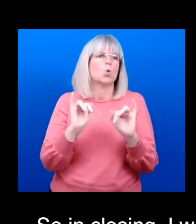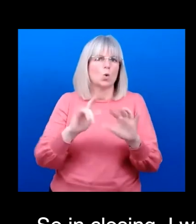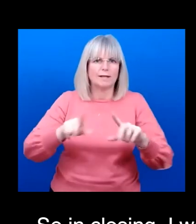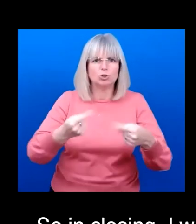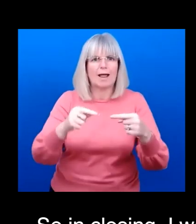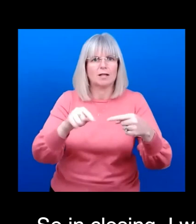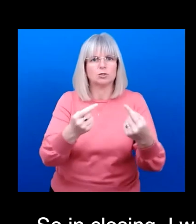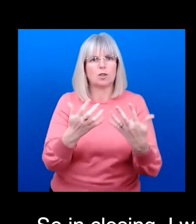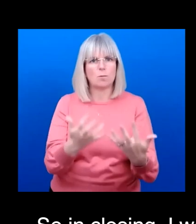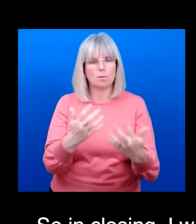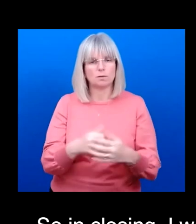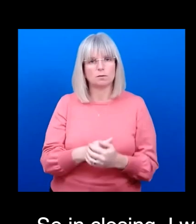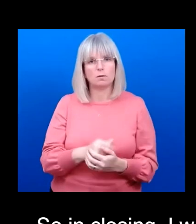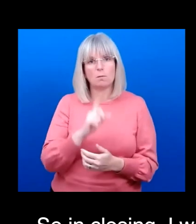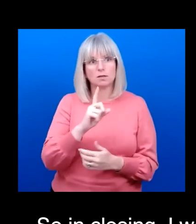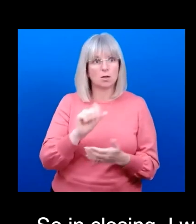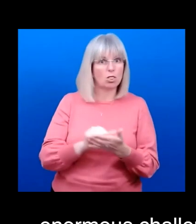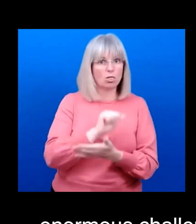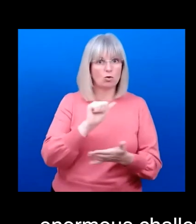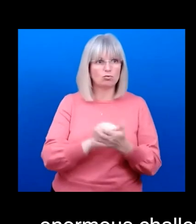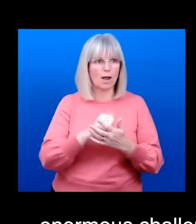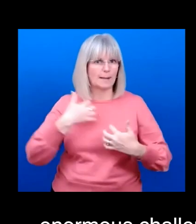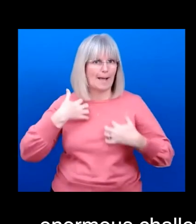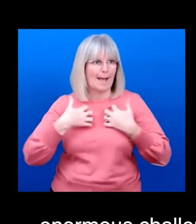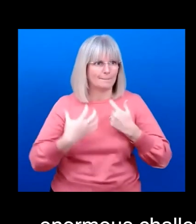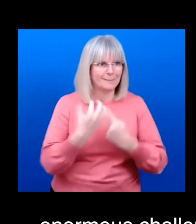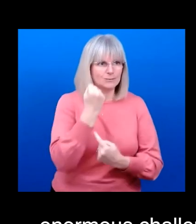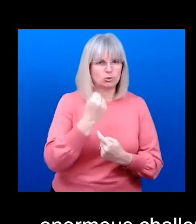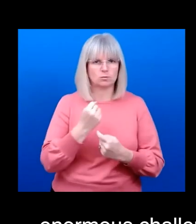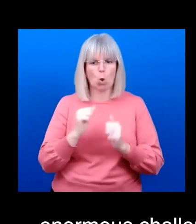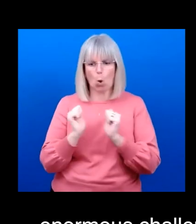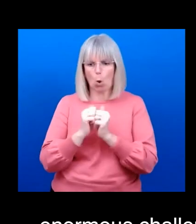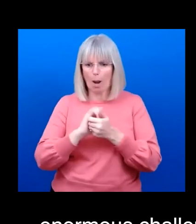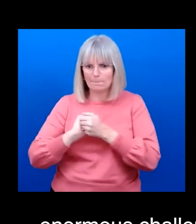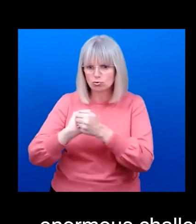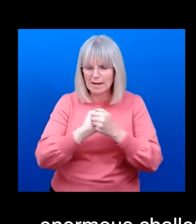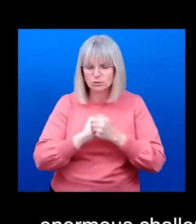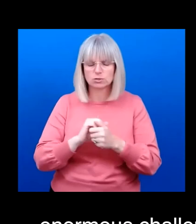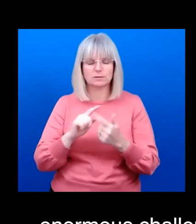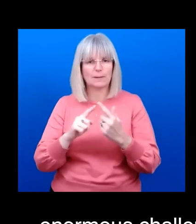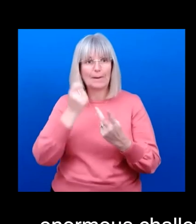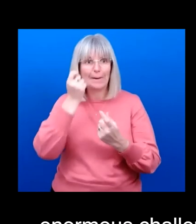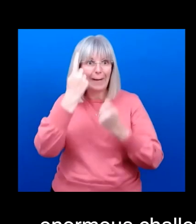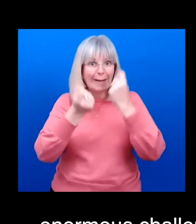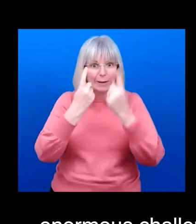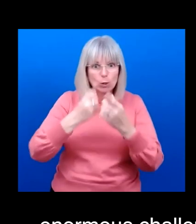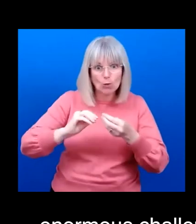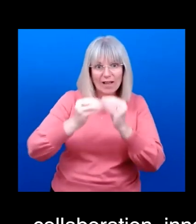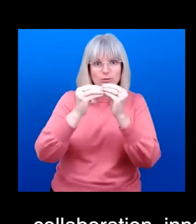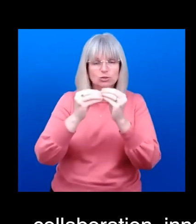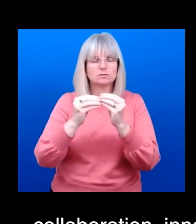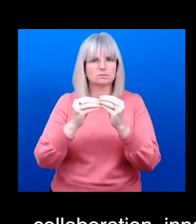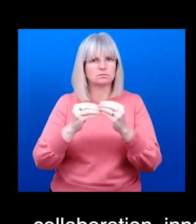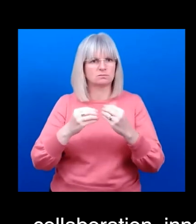ambition and through collaboration, innovation and the collective will to take action, I